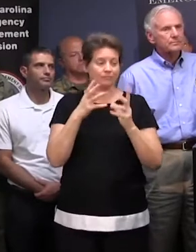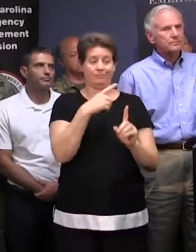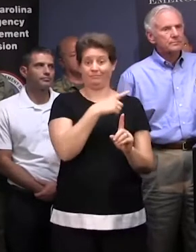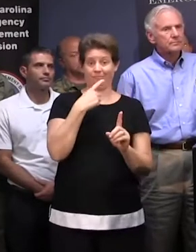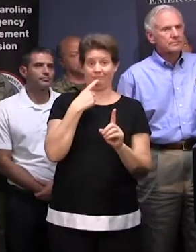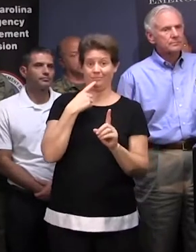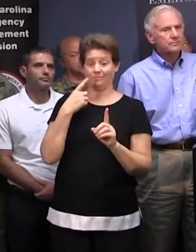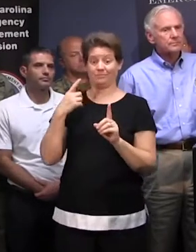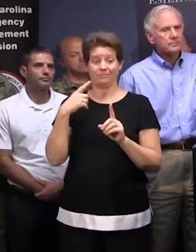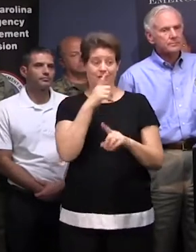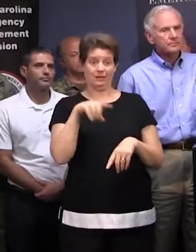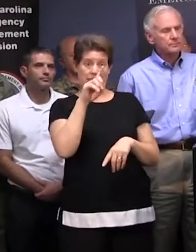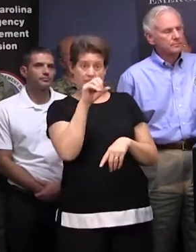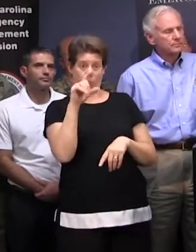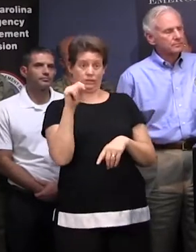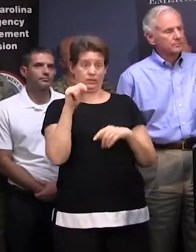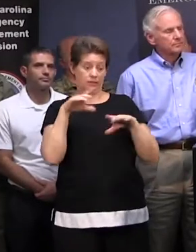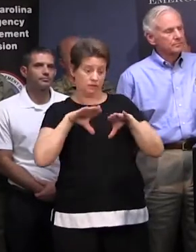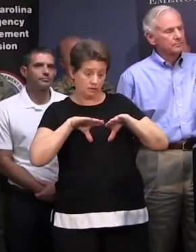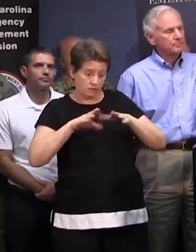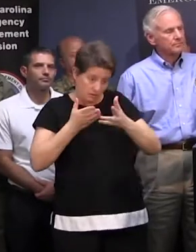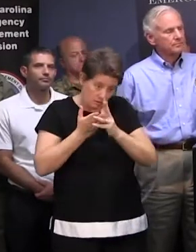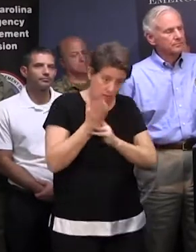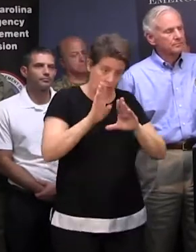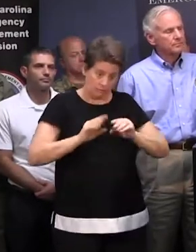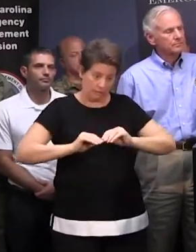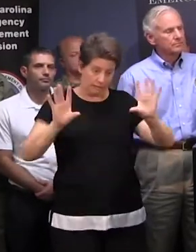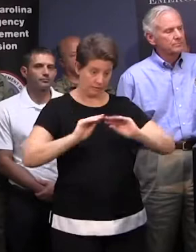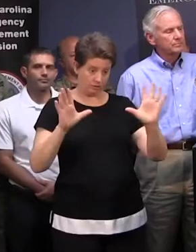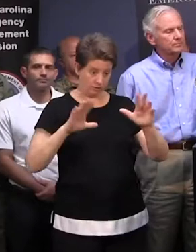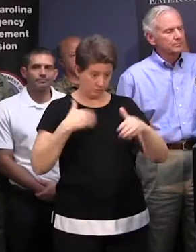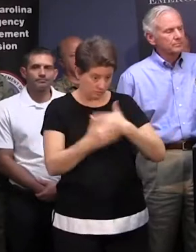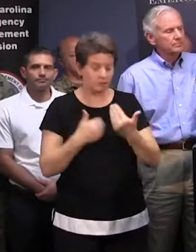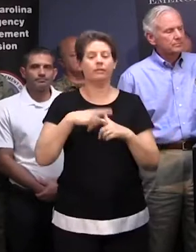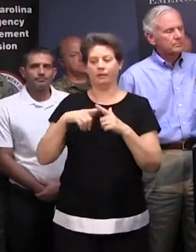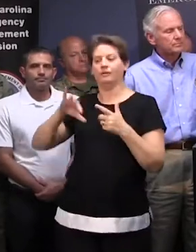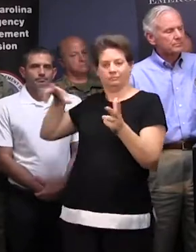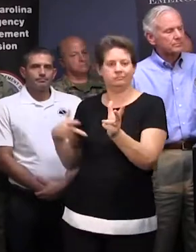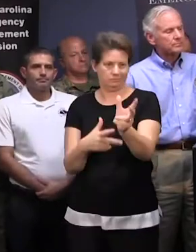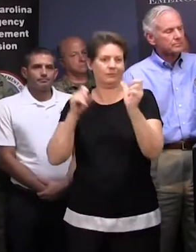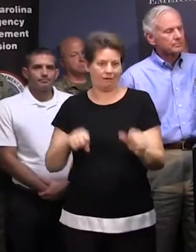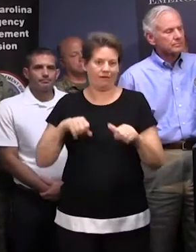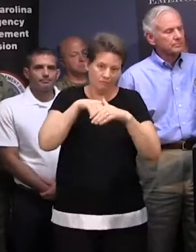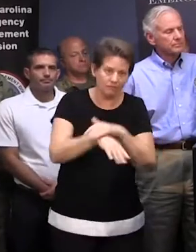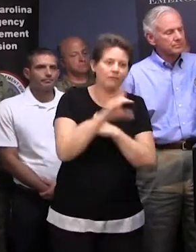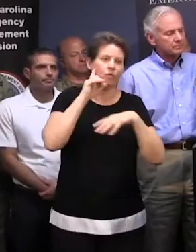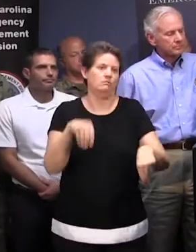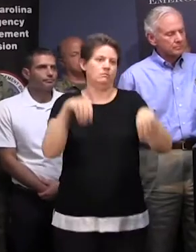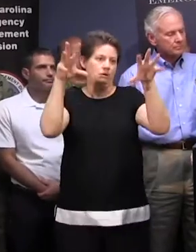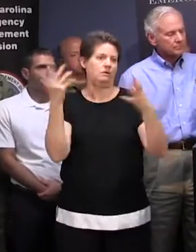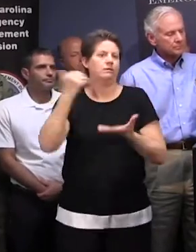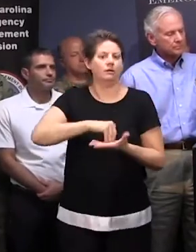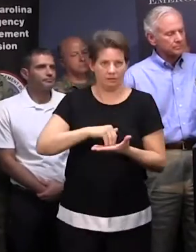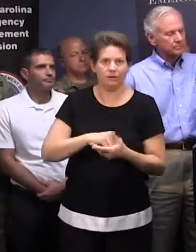as they cut in, that the utilities can go in with them and come in as quickly as they can to work towards restoration of service.